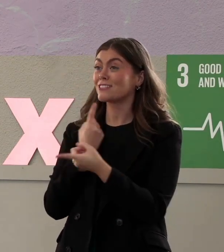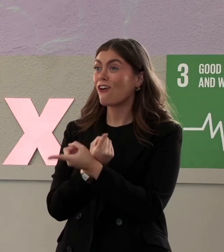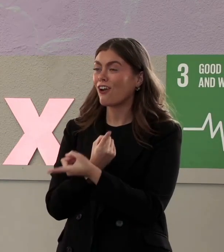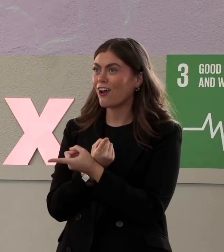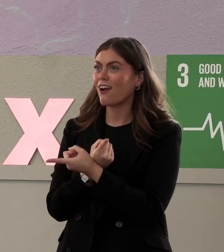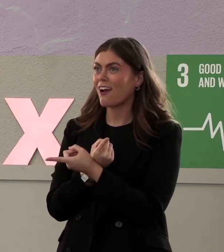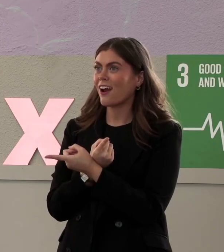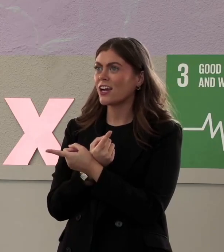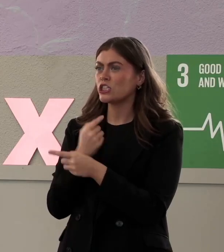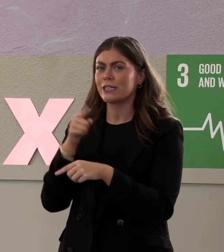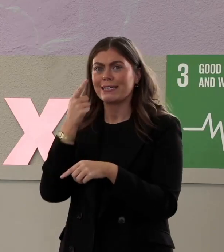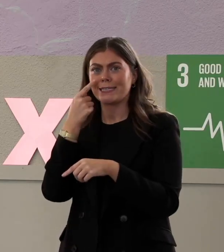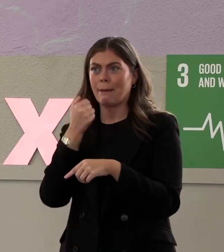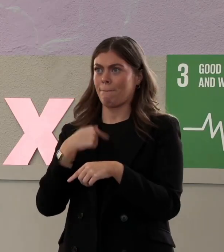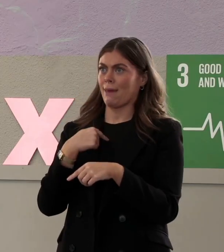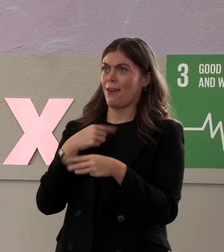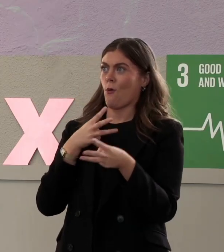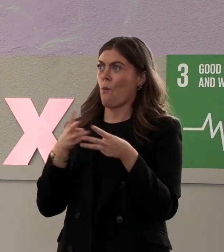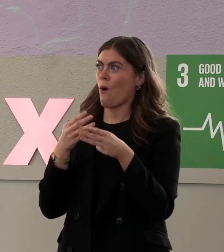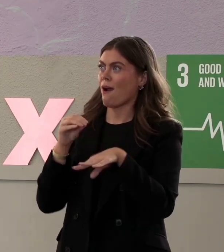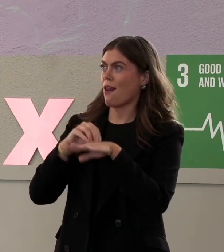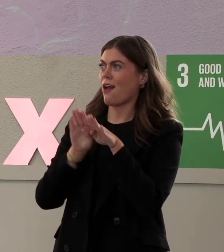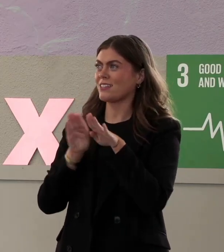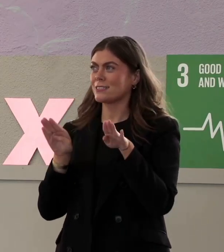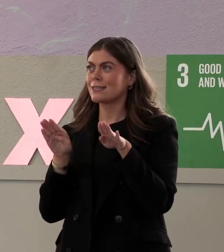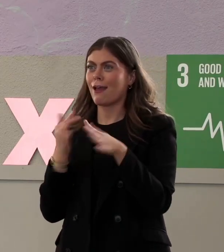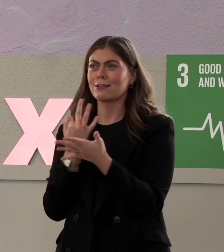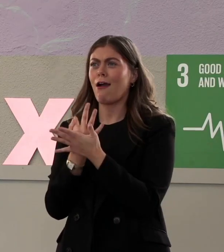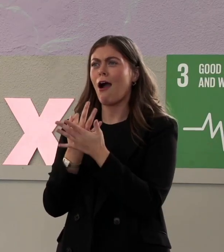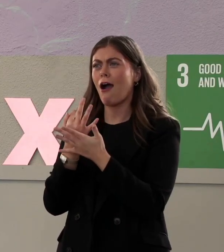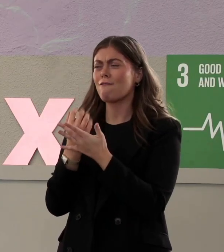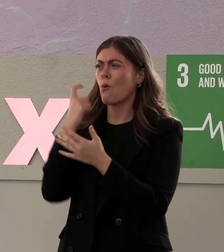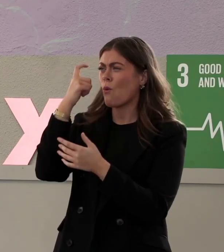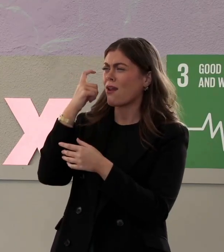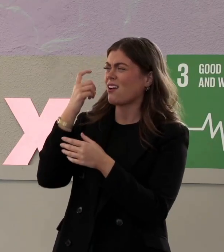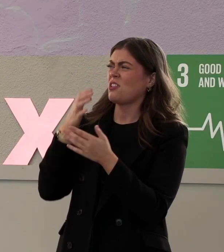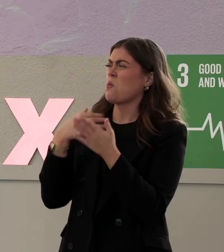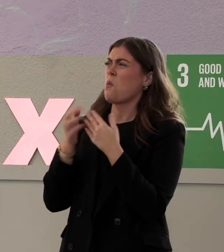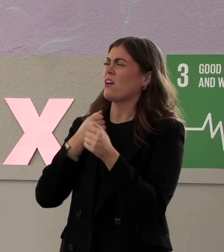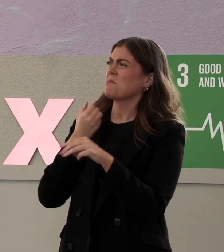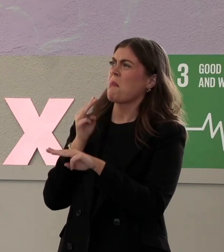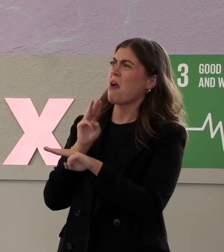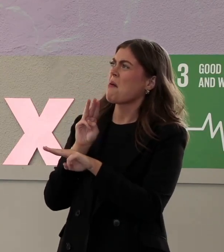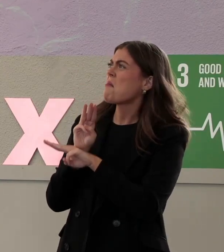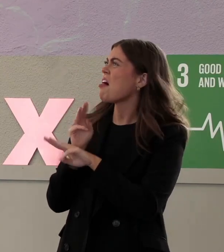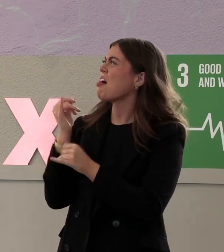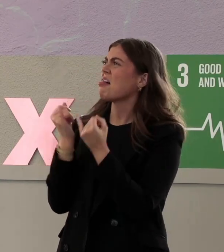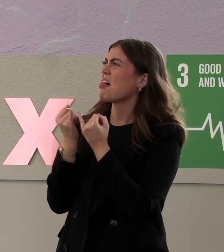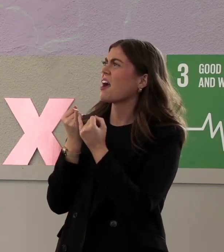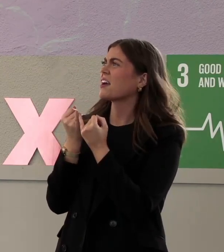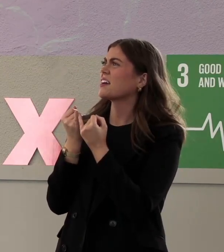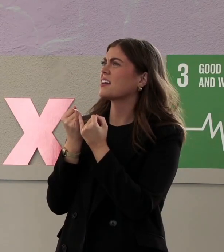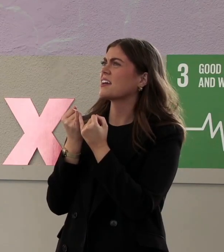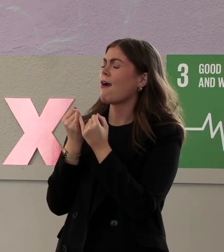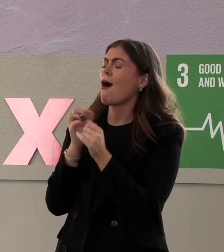She'd seen me on stage and I'd often wondered what her parents had come back home and wish it was somebody like me.